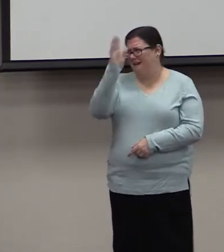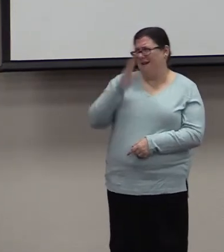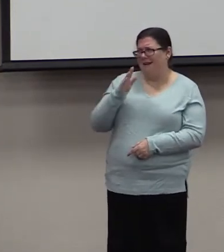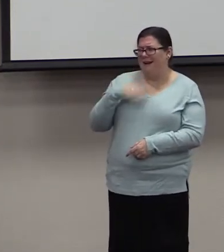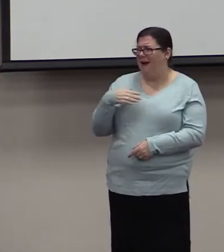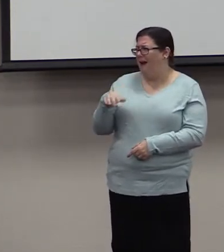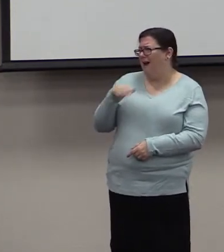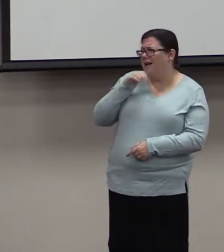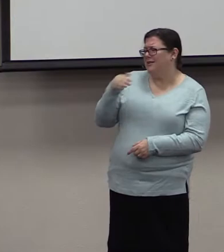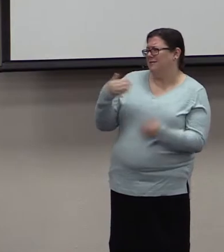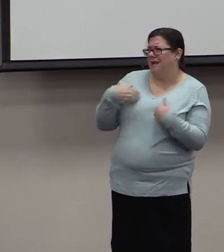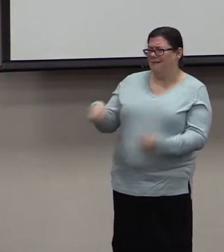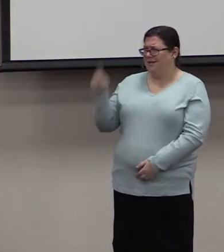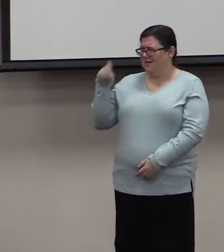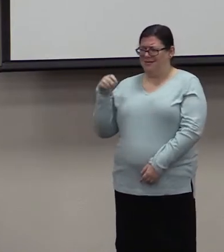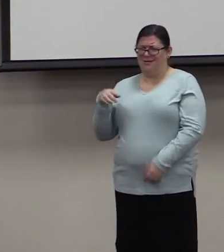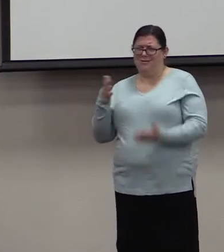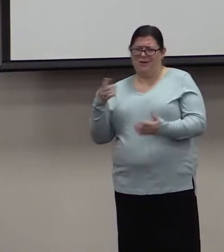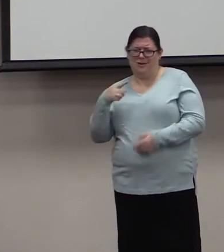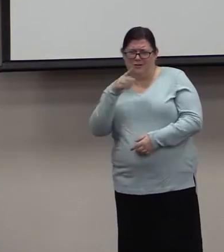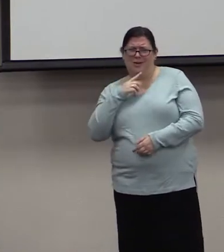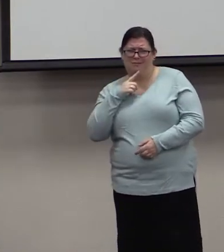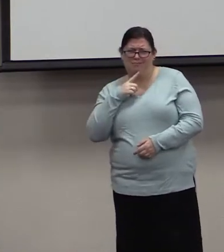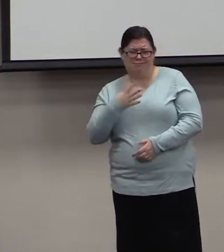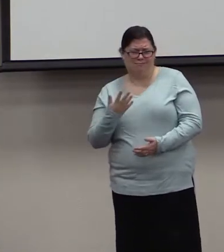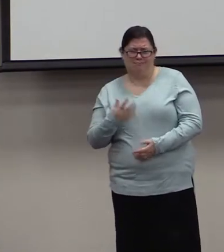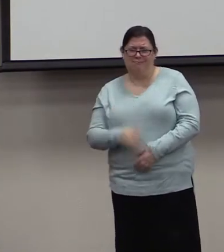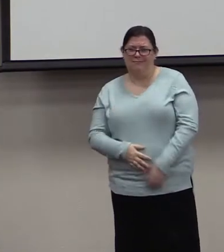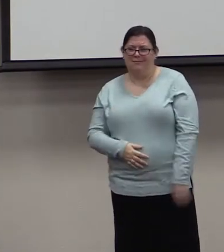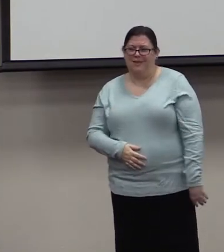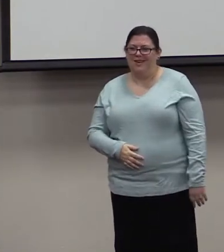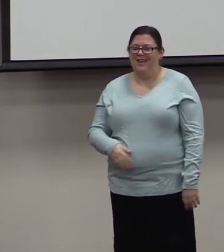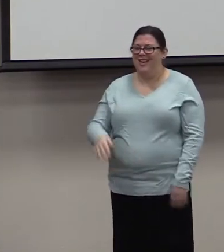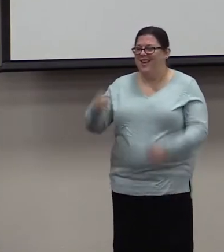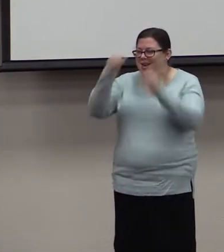Imagine if I pulled that excuse with Matt Gloy for not doing my homework.